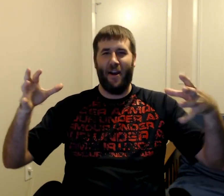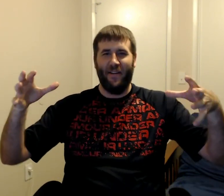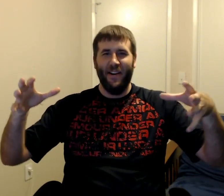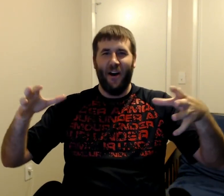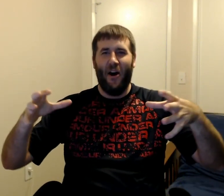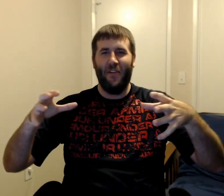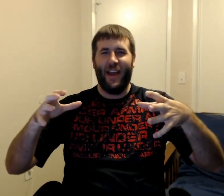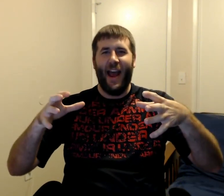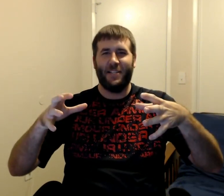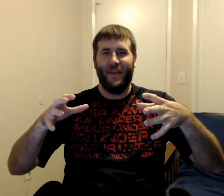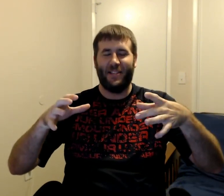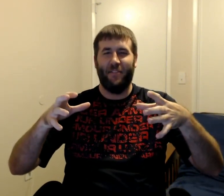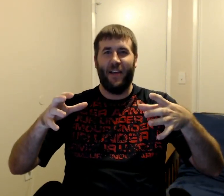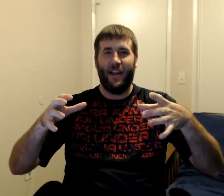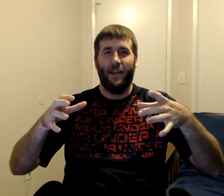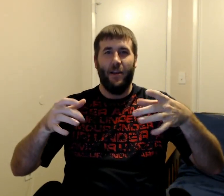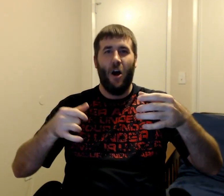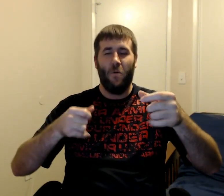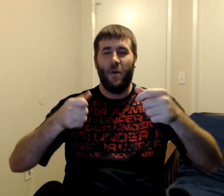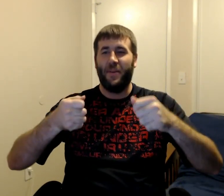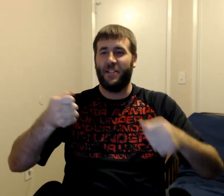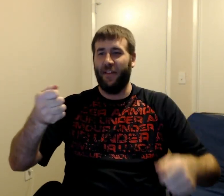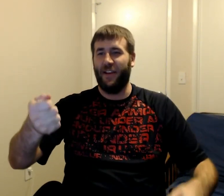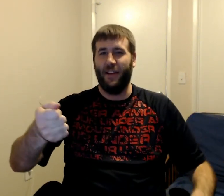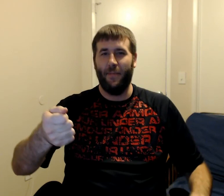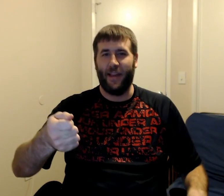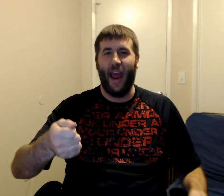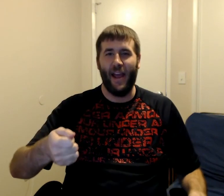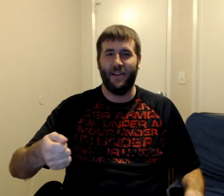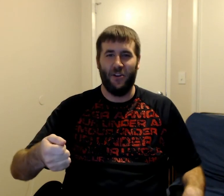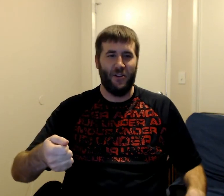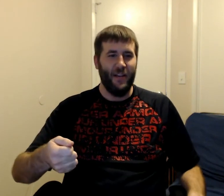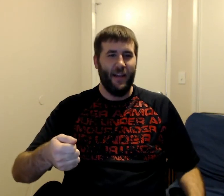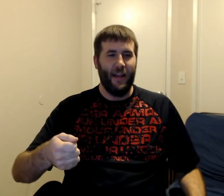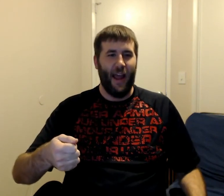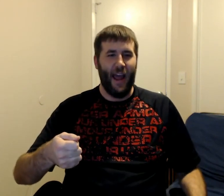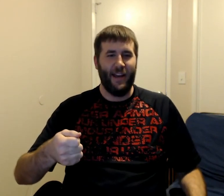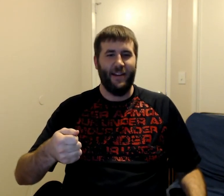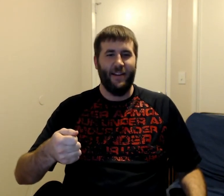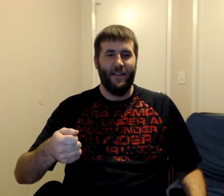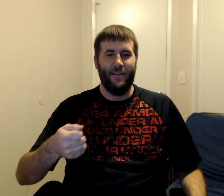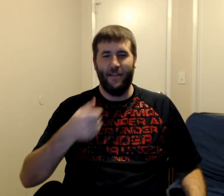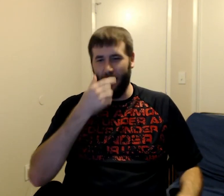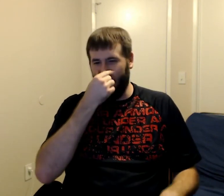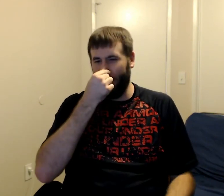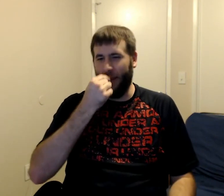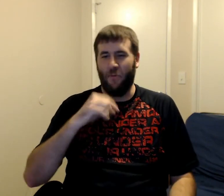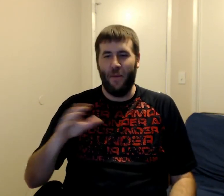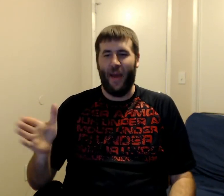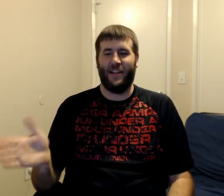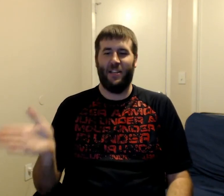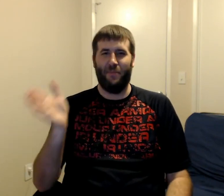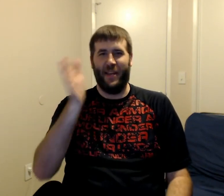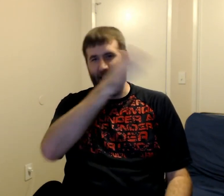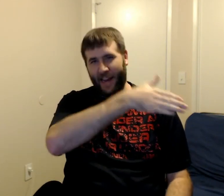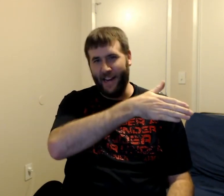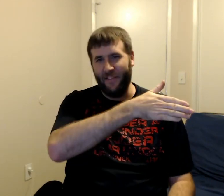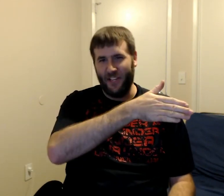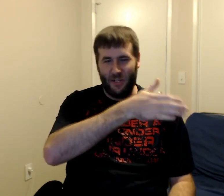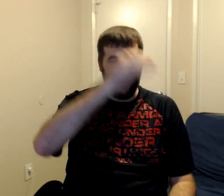all the aspects of, like... Oh, Revy's giving him a candle. And... They went back to the beginning of the story.